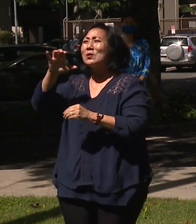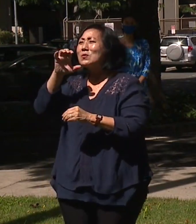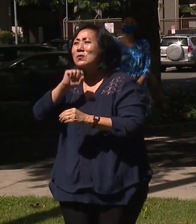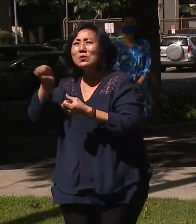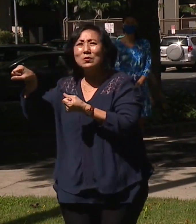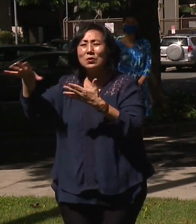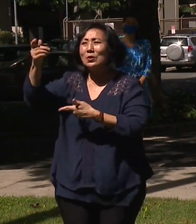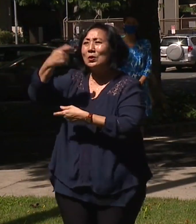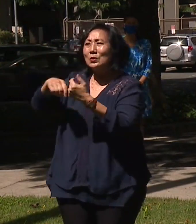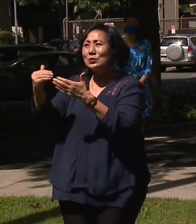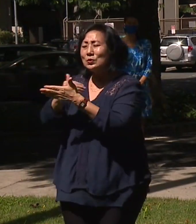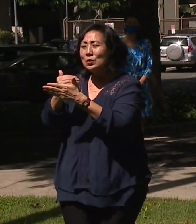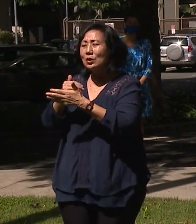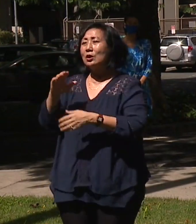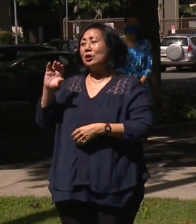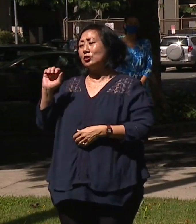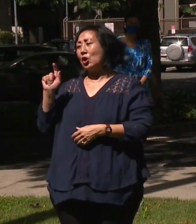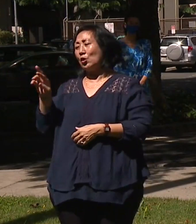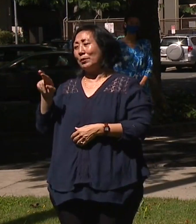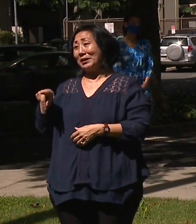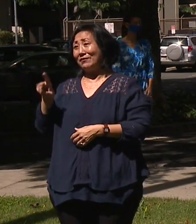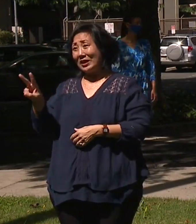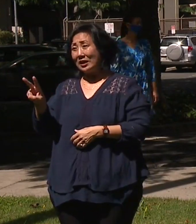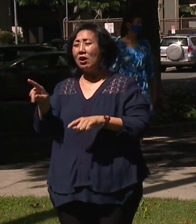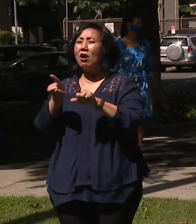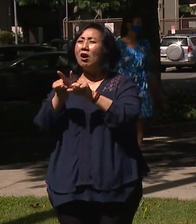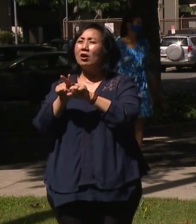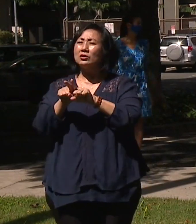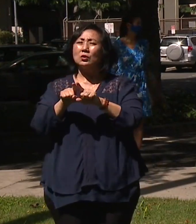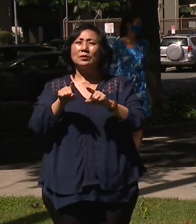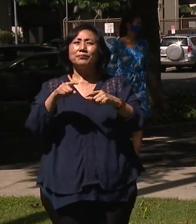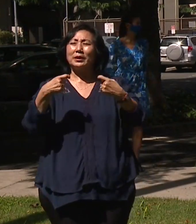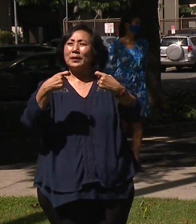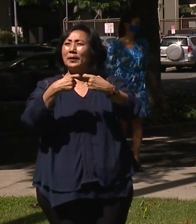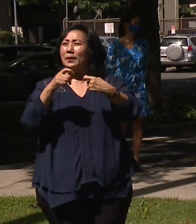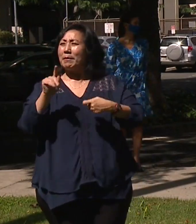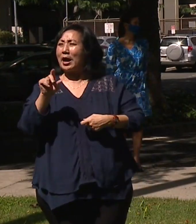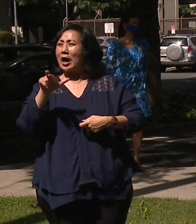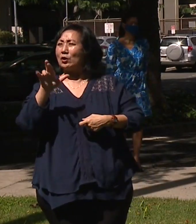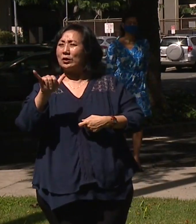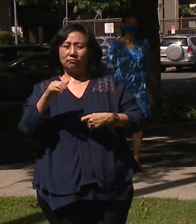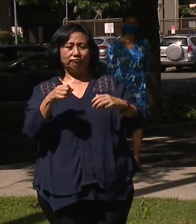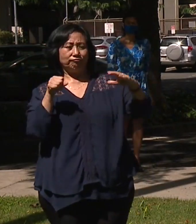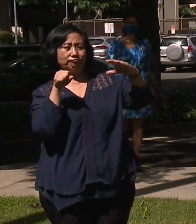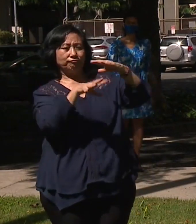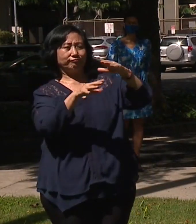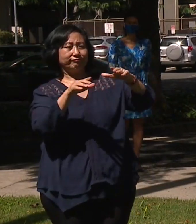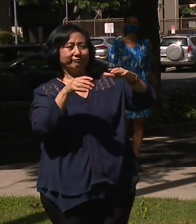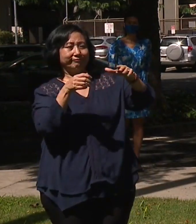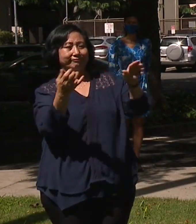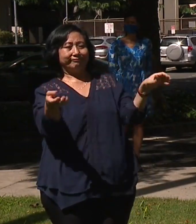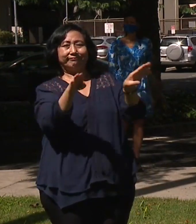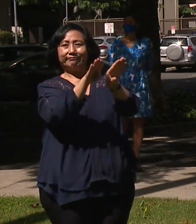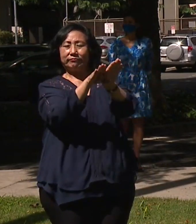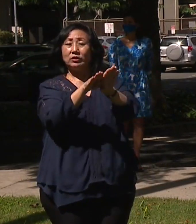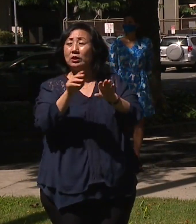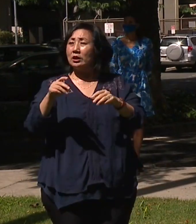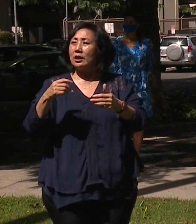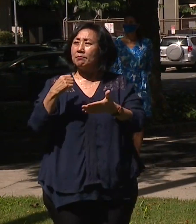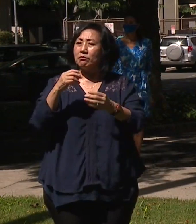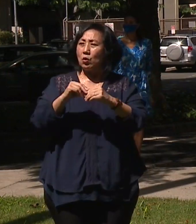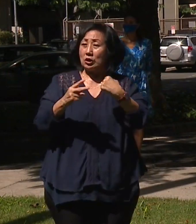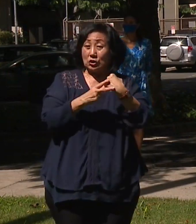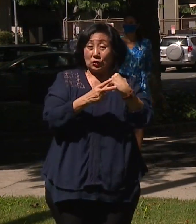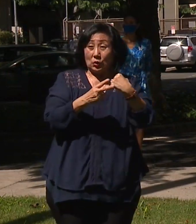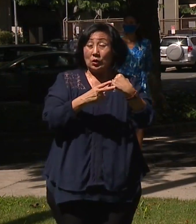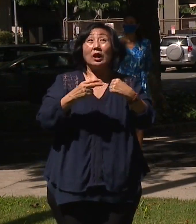along with solar PV and in some cases, battery storage to help build resiliency and store energy that can